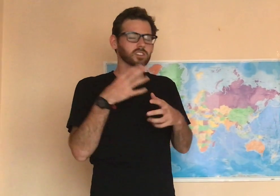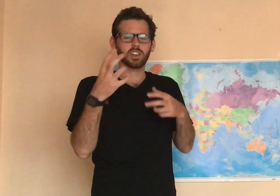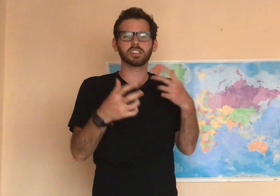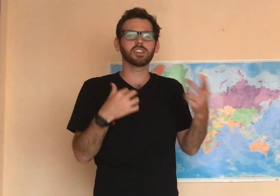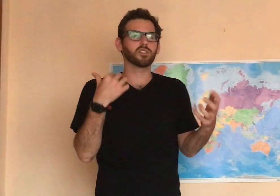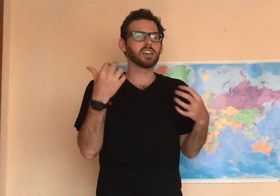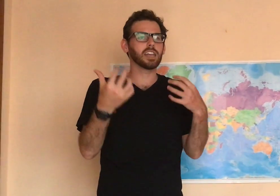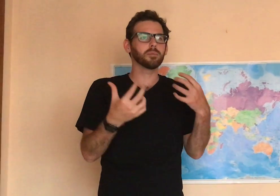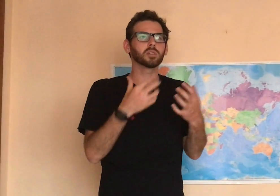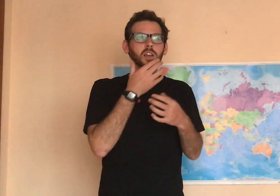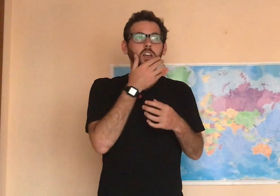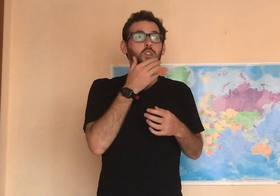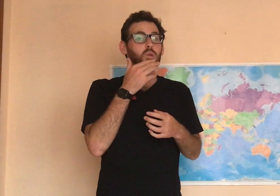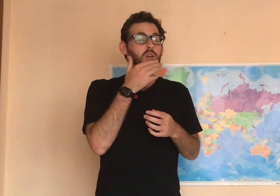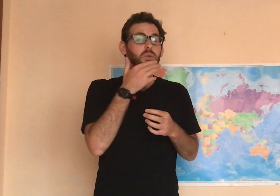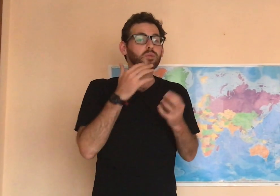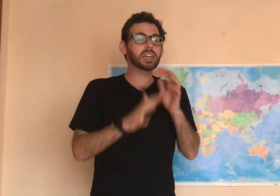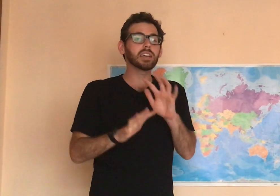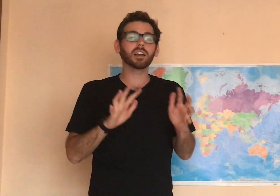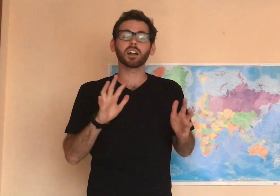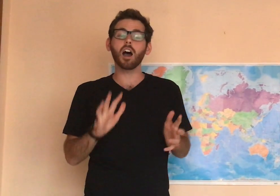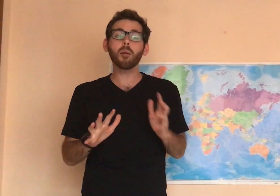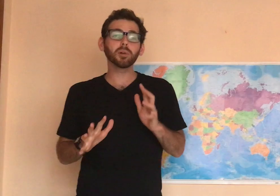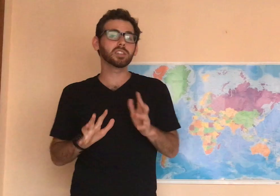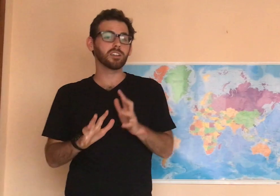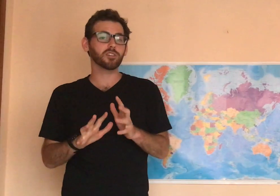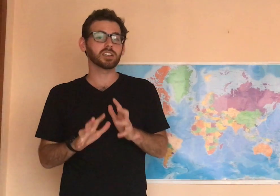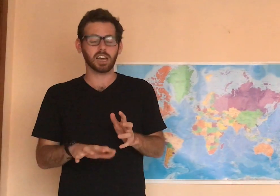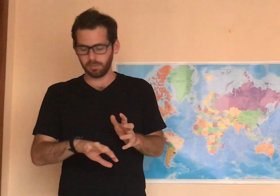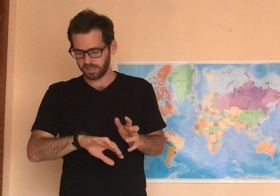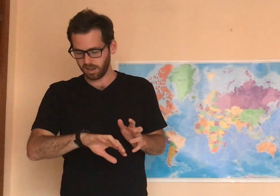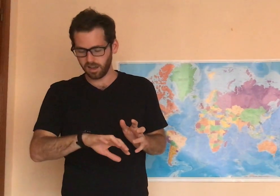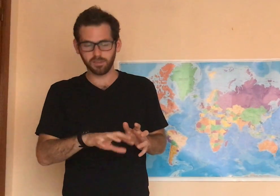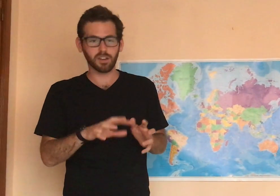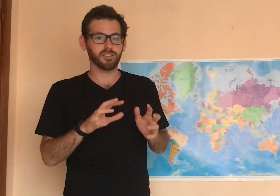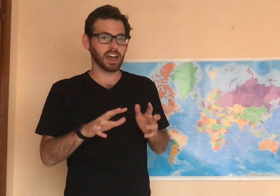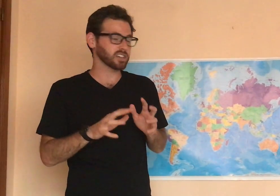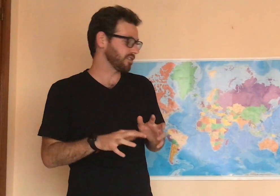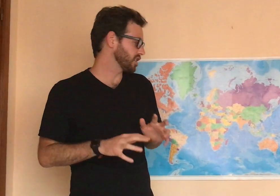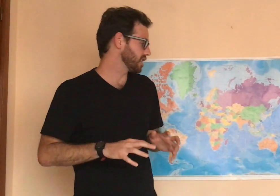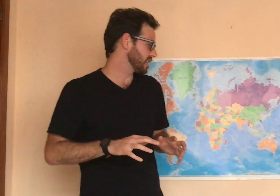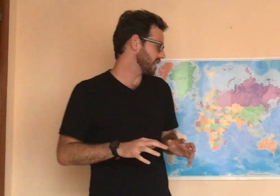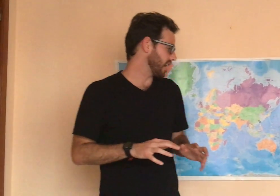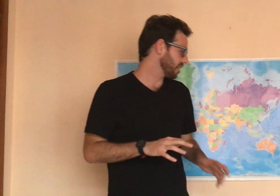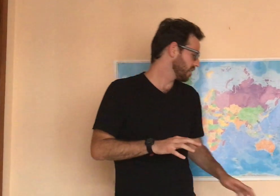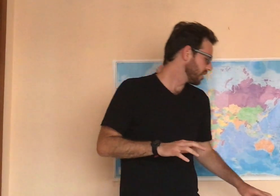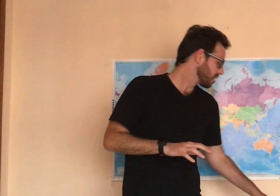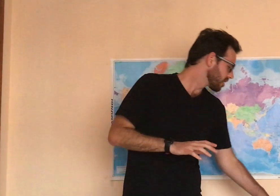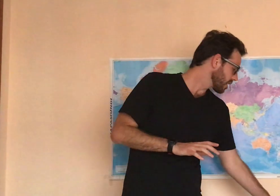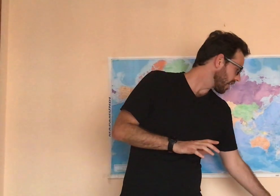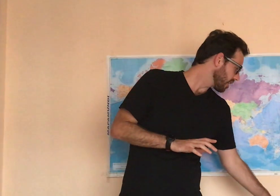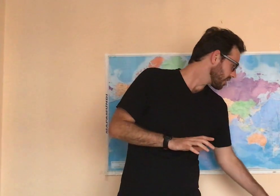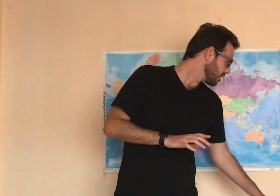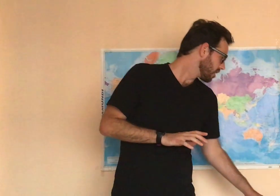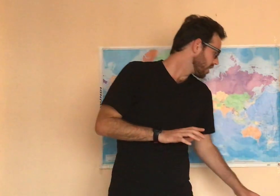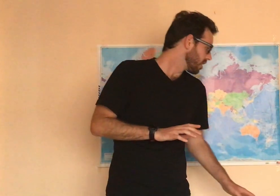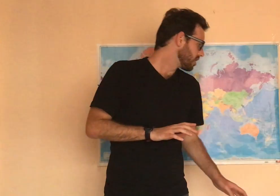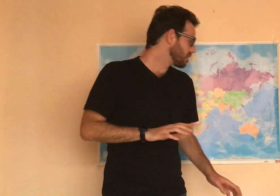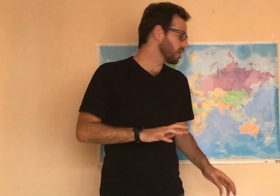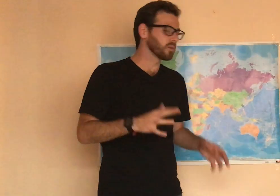So, it has different names. So, we're going to be reading a couple different types of flash fiction today. Okay? So,